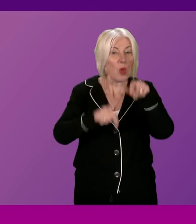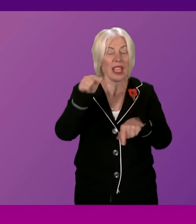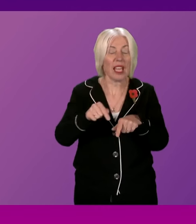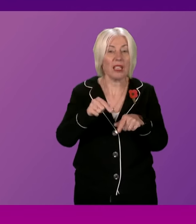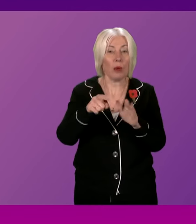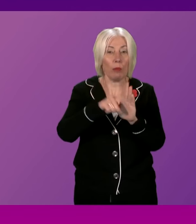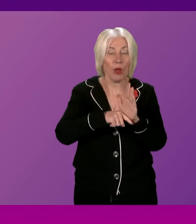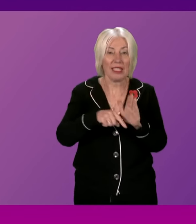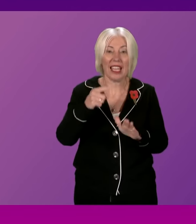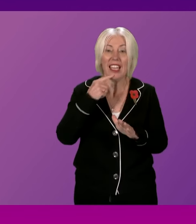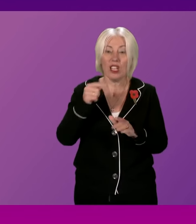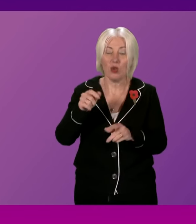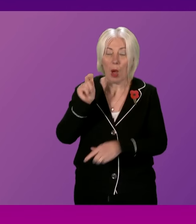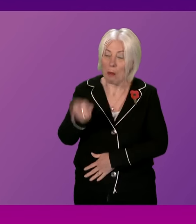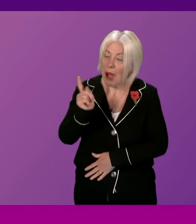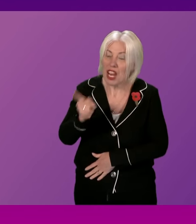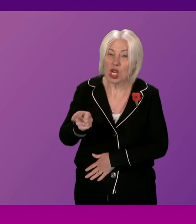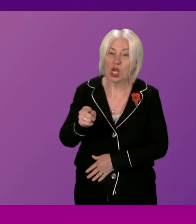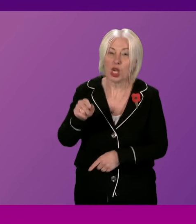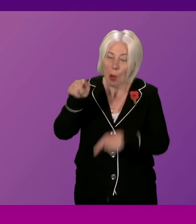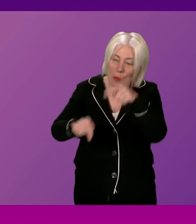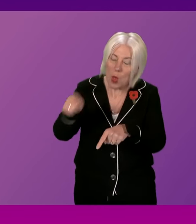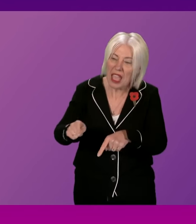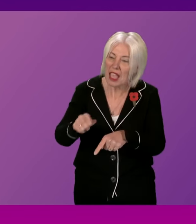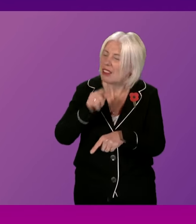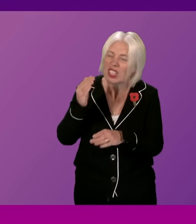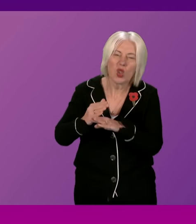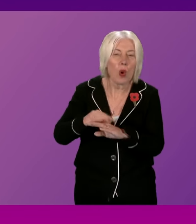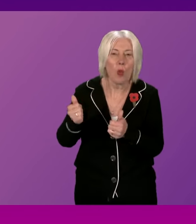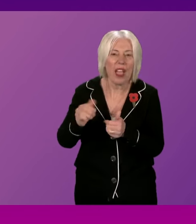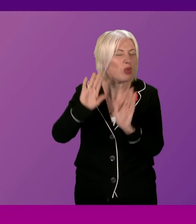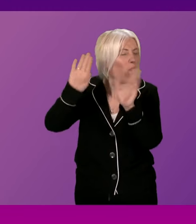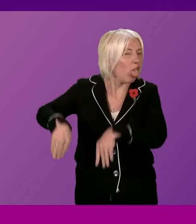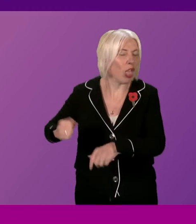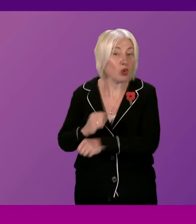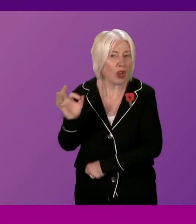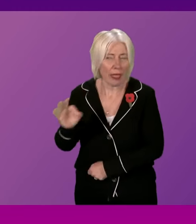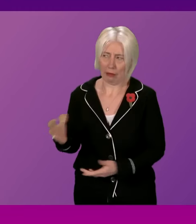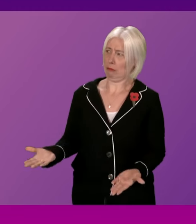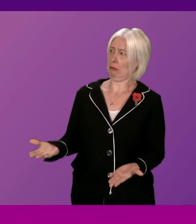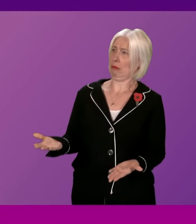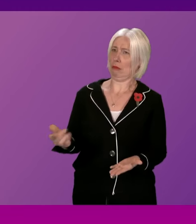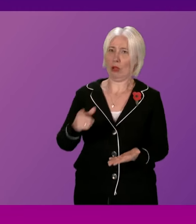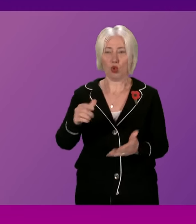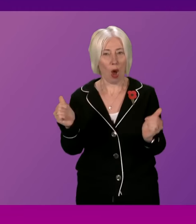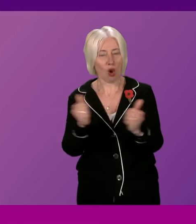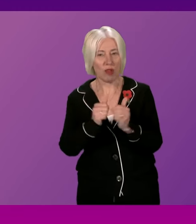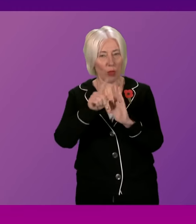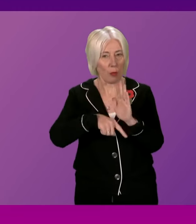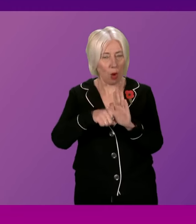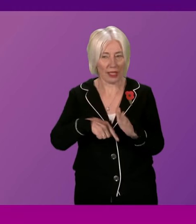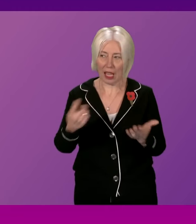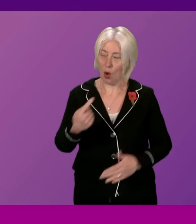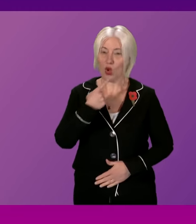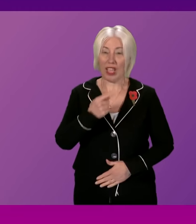bullying is counterproductive so nothing will happen. First Minister, do you agree with this policy and what do you have to say to the thousands of